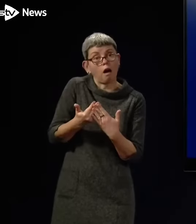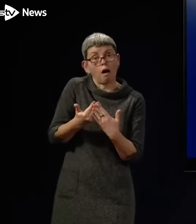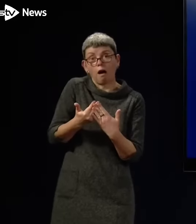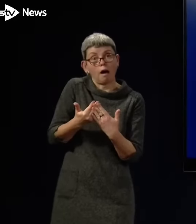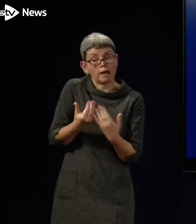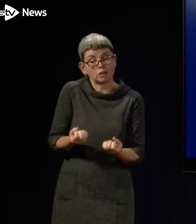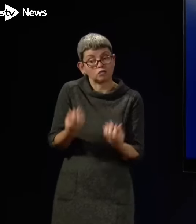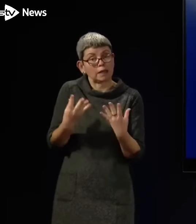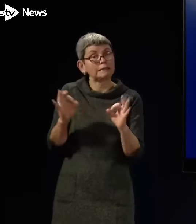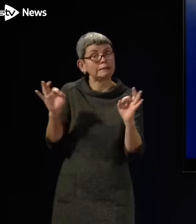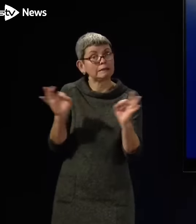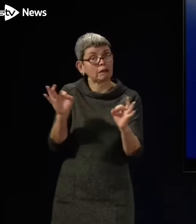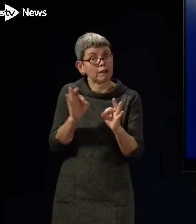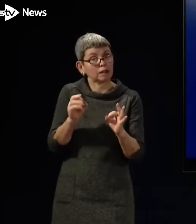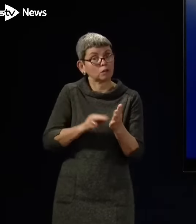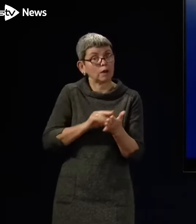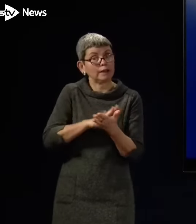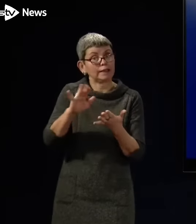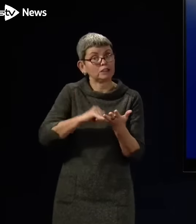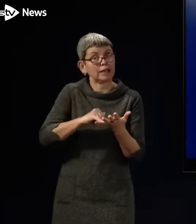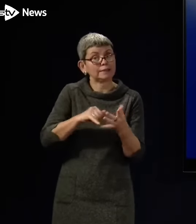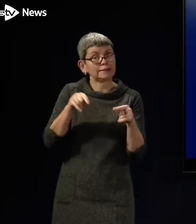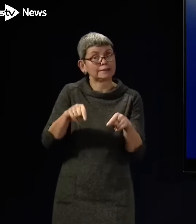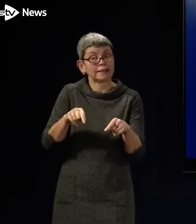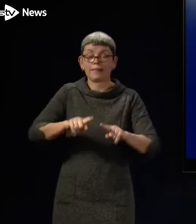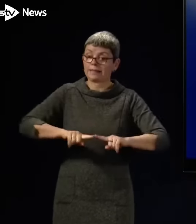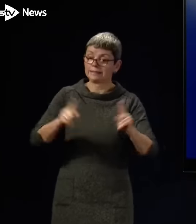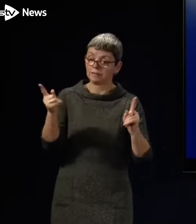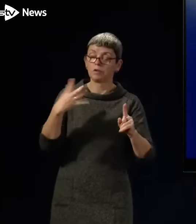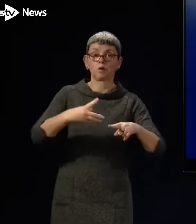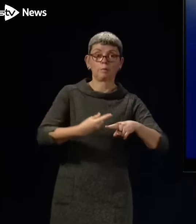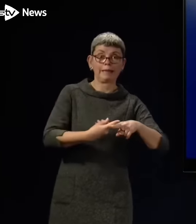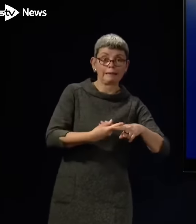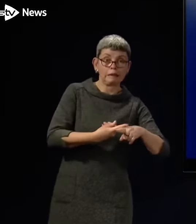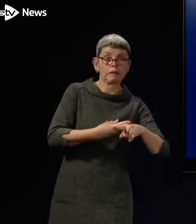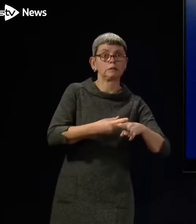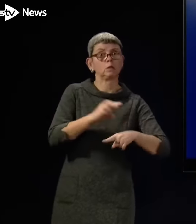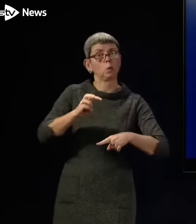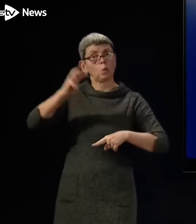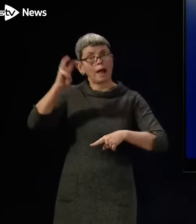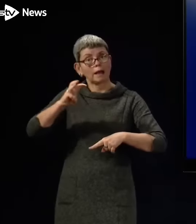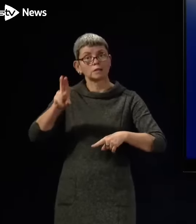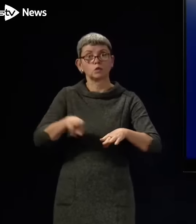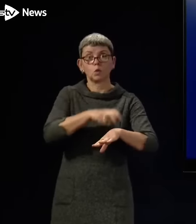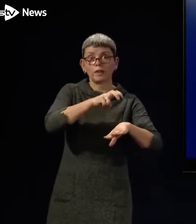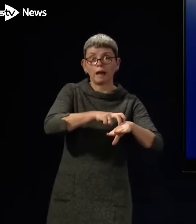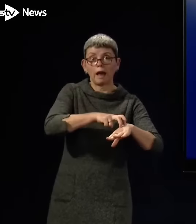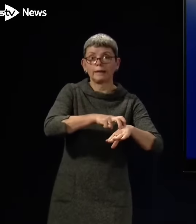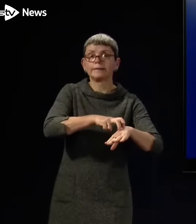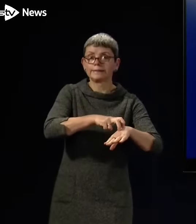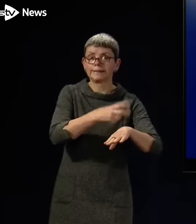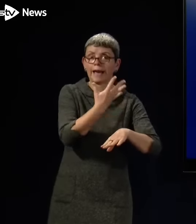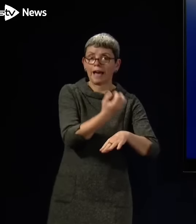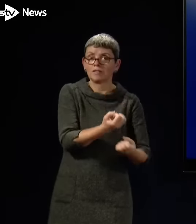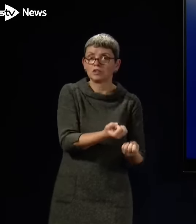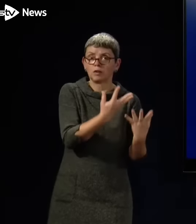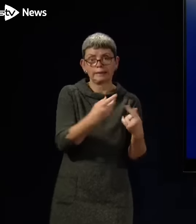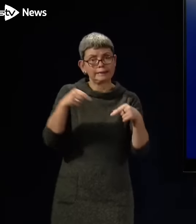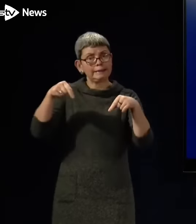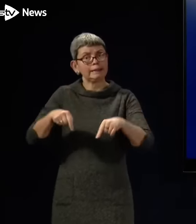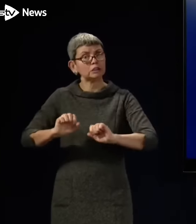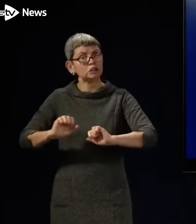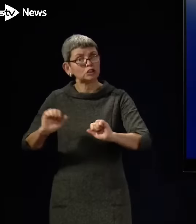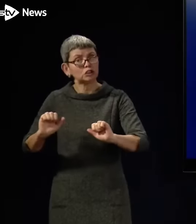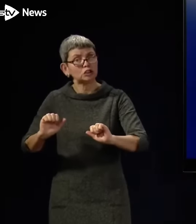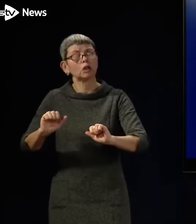avoid industrial action in the National Health Service, which is not the case in England, Wales and Northern Ireland, and that I think is an indication of the approach we take